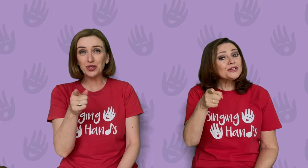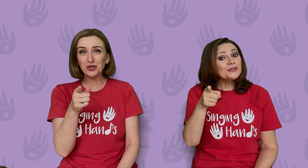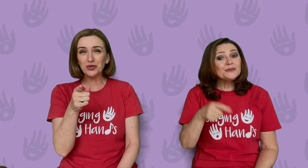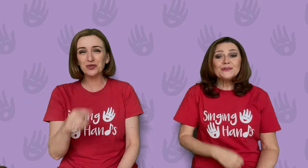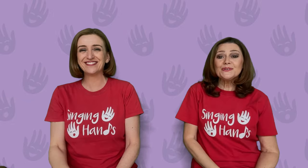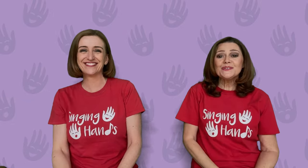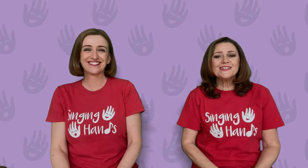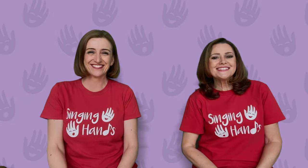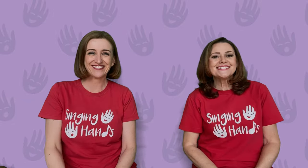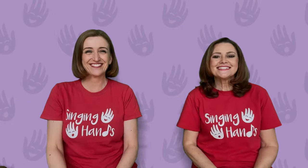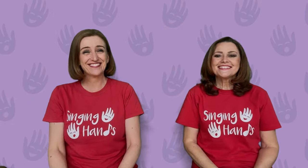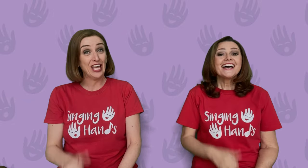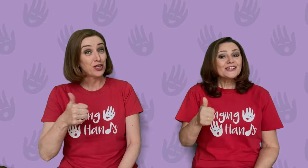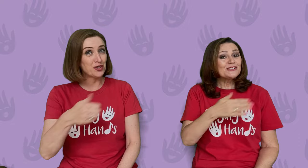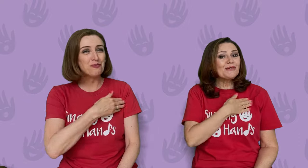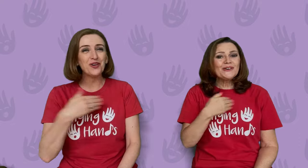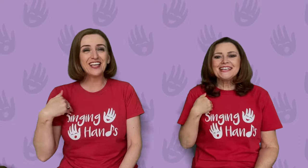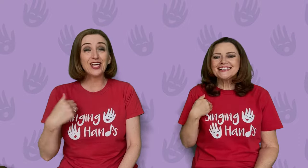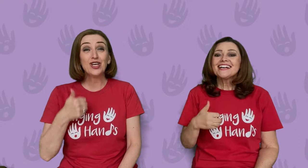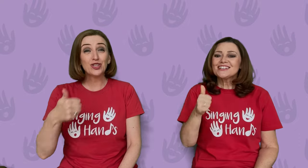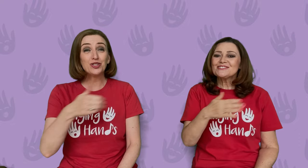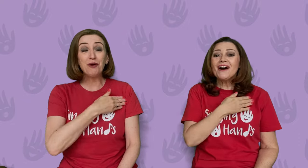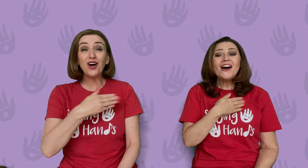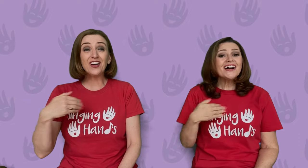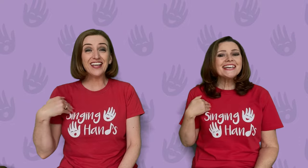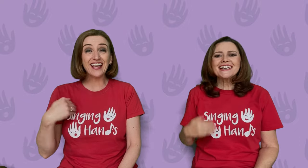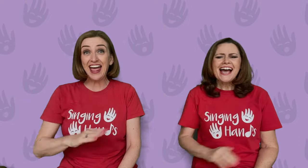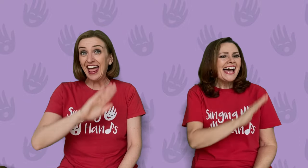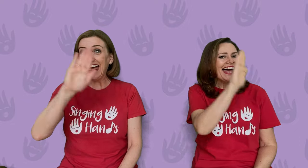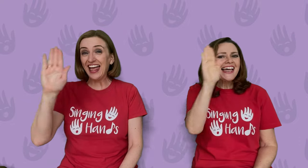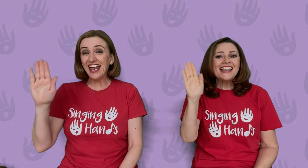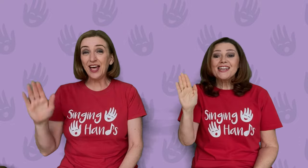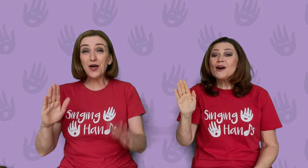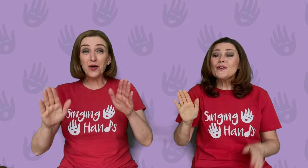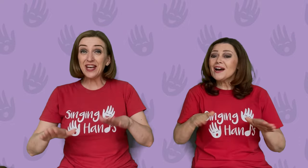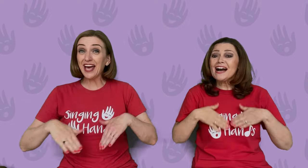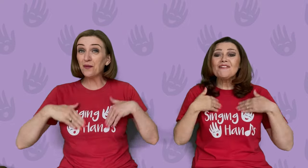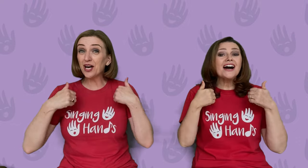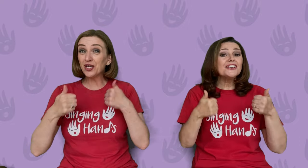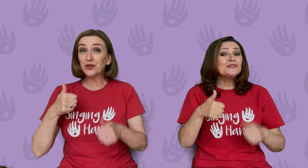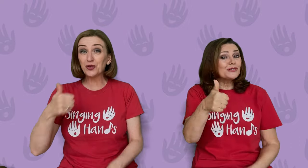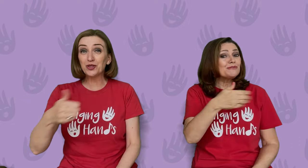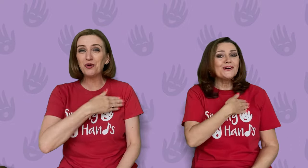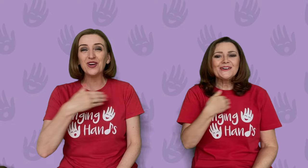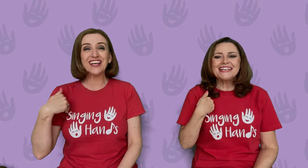you. Good morning, good morning, hello and how are you? Good morning,